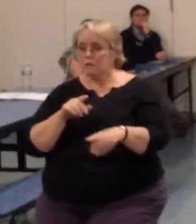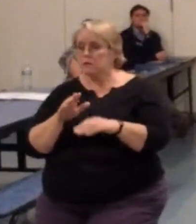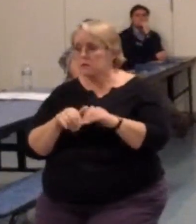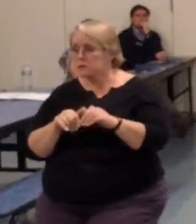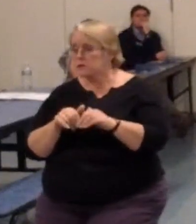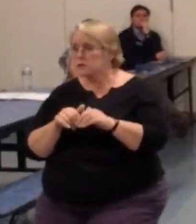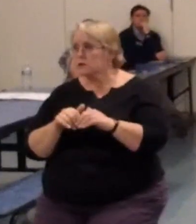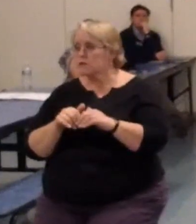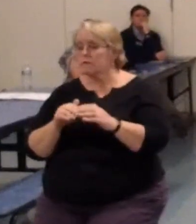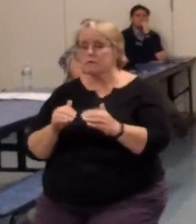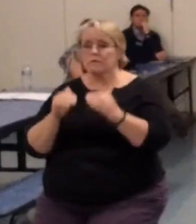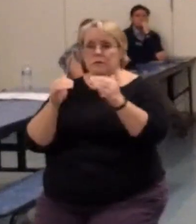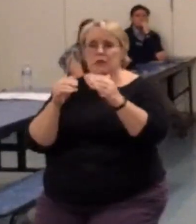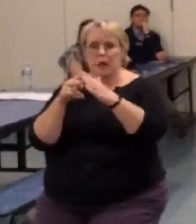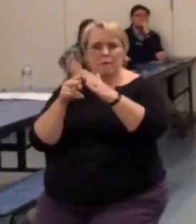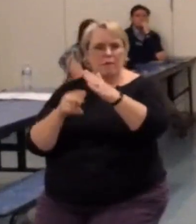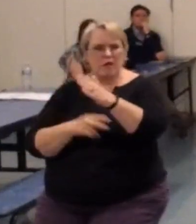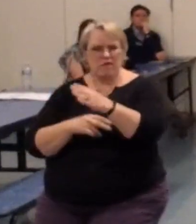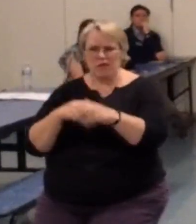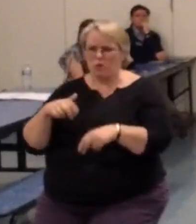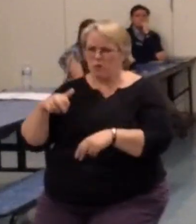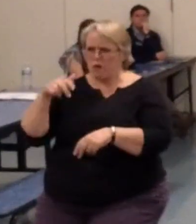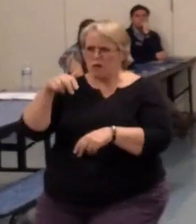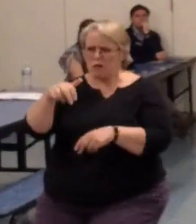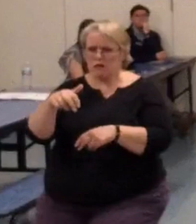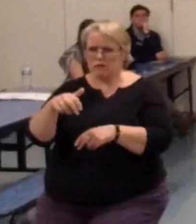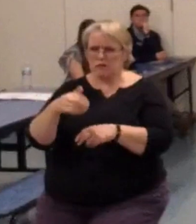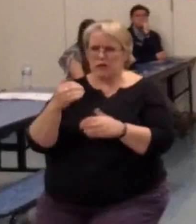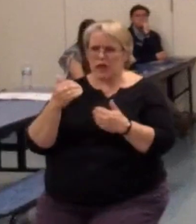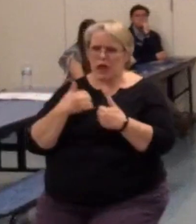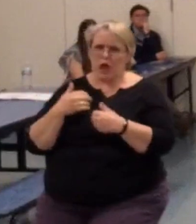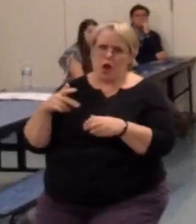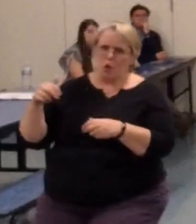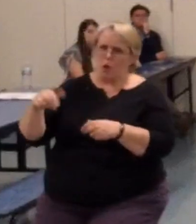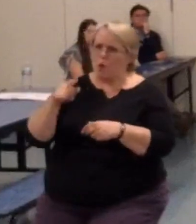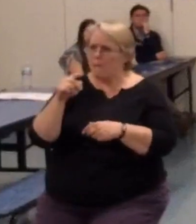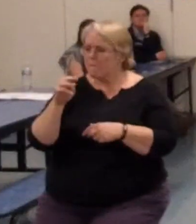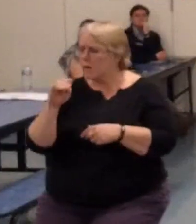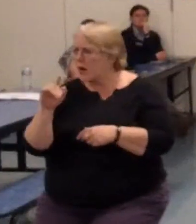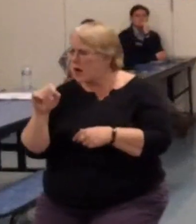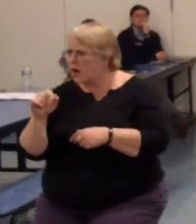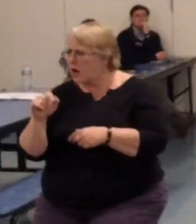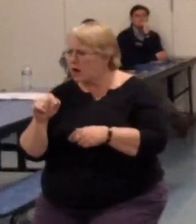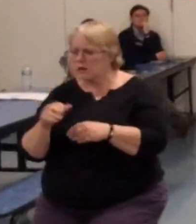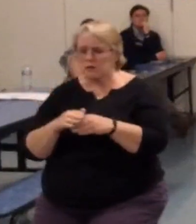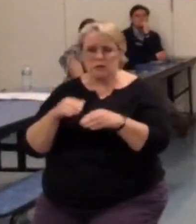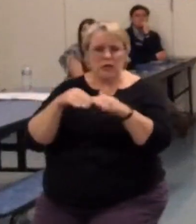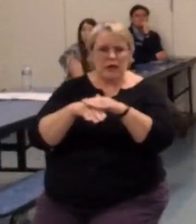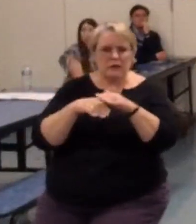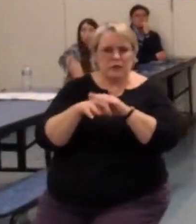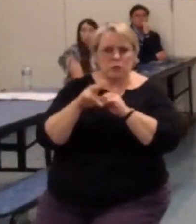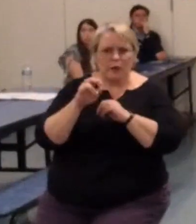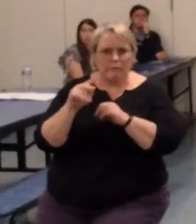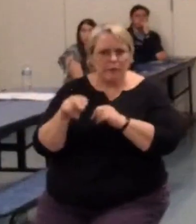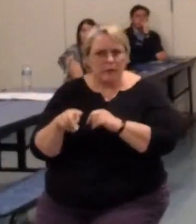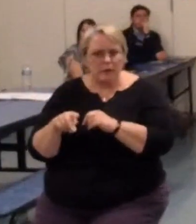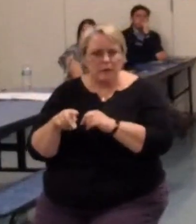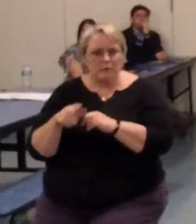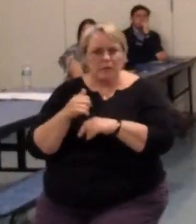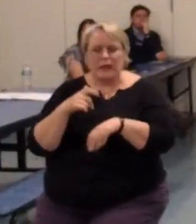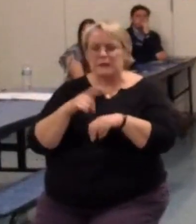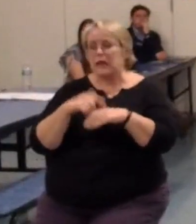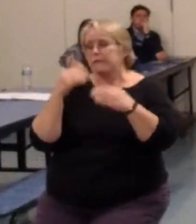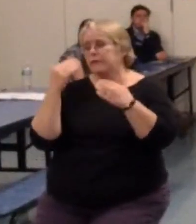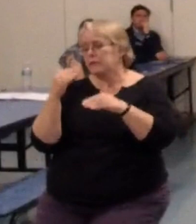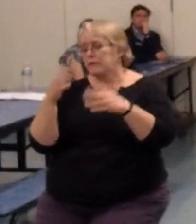raising, a bridge for us to walk on and have to walk a mile to get to the excess ramps. So my time